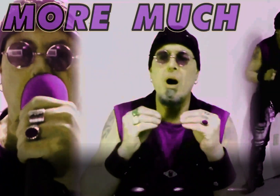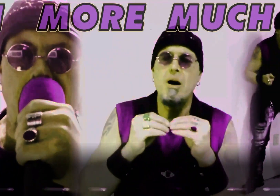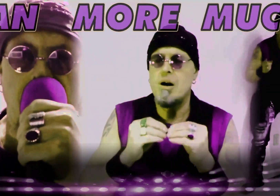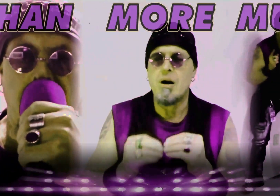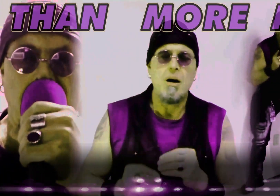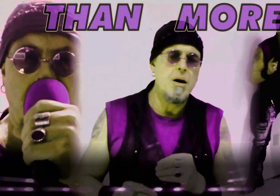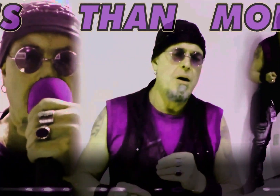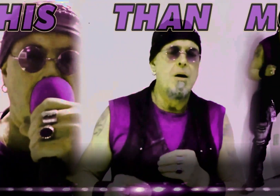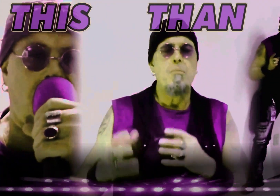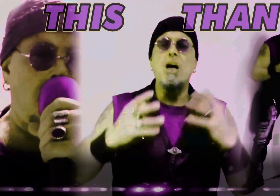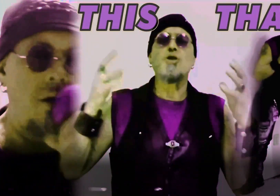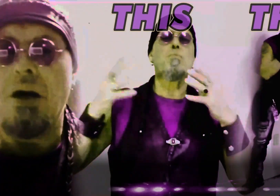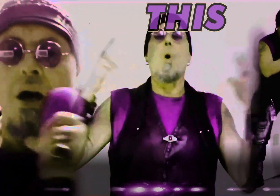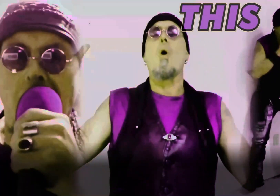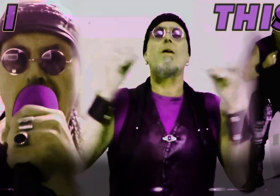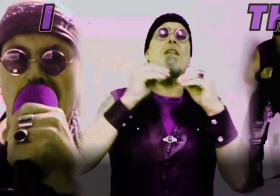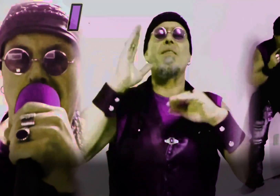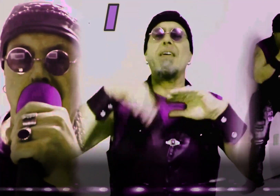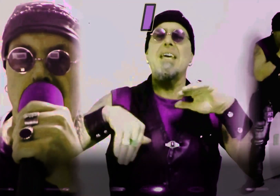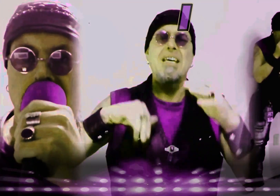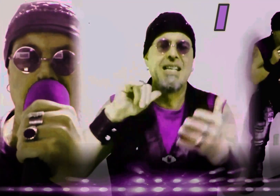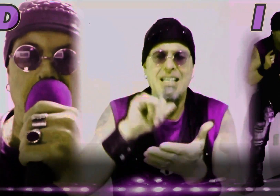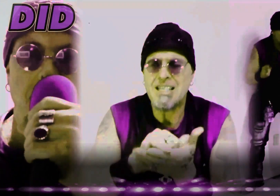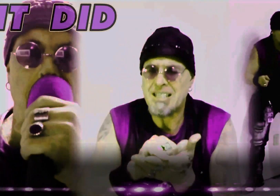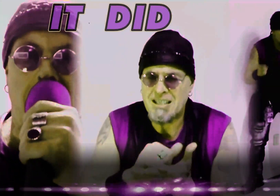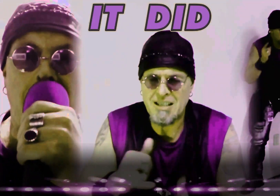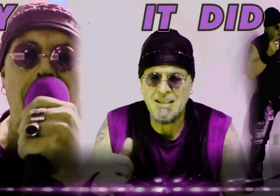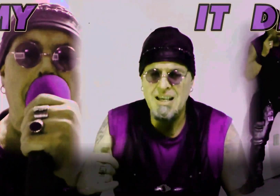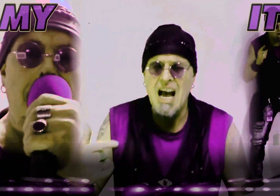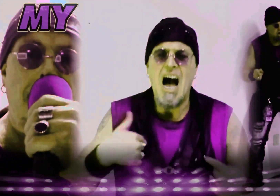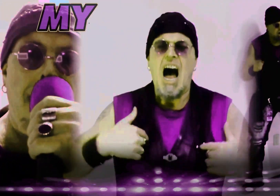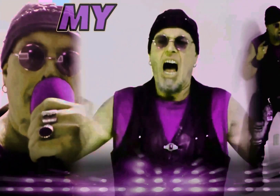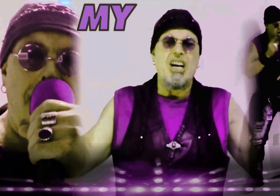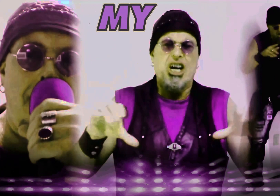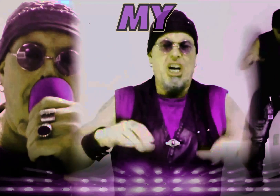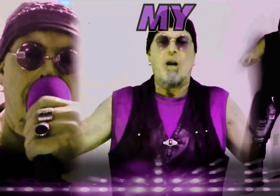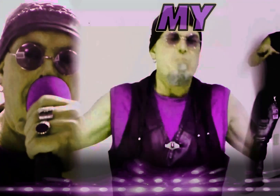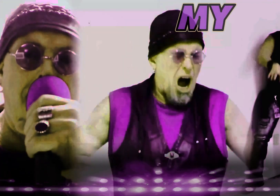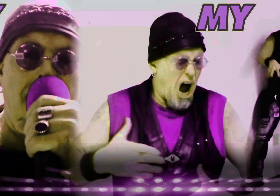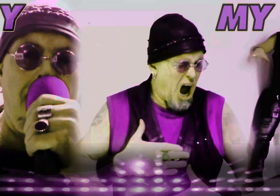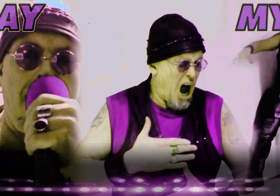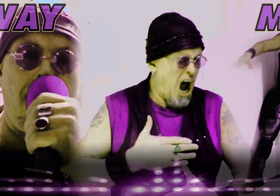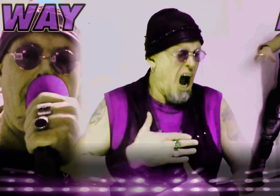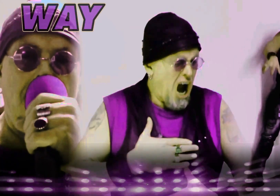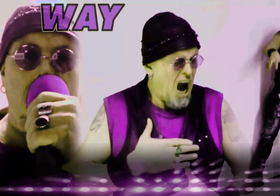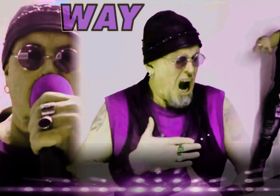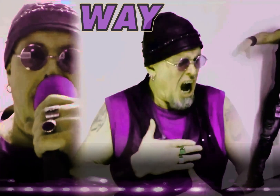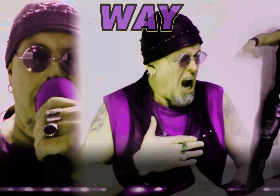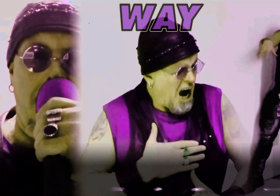more than this I did it my way